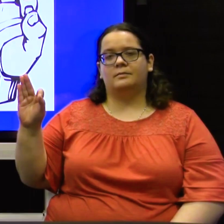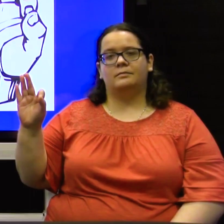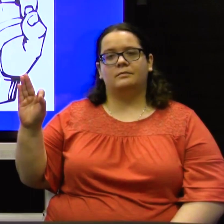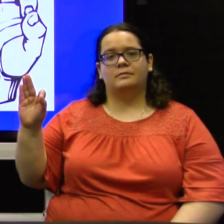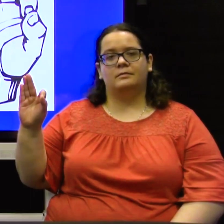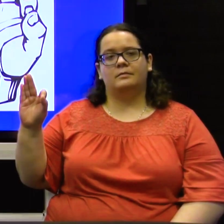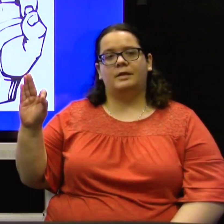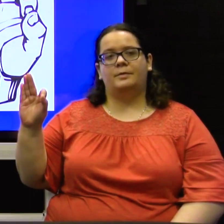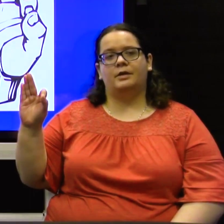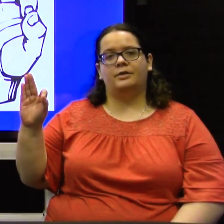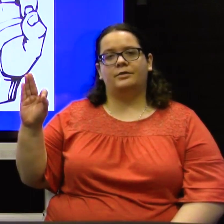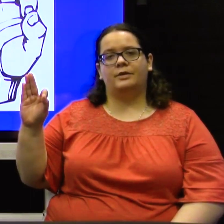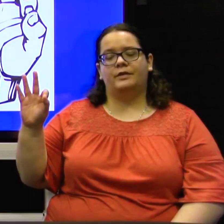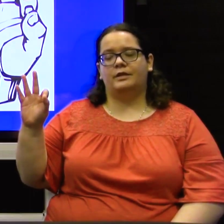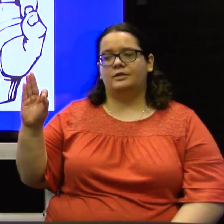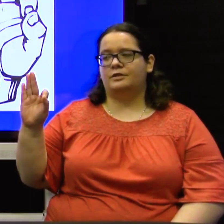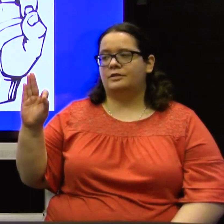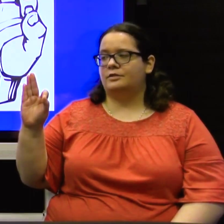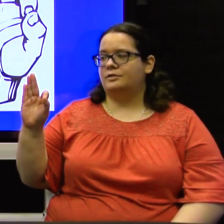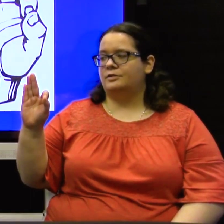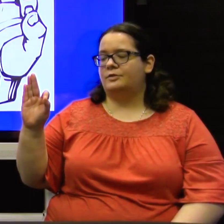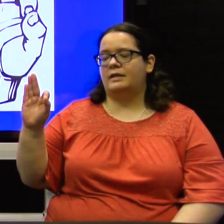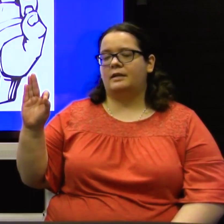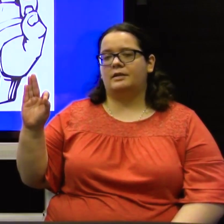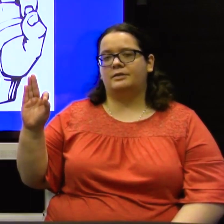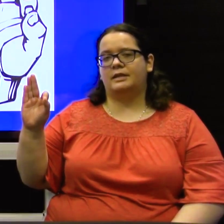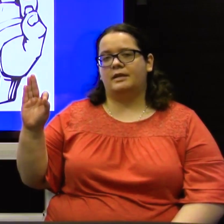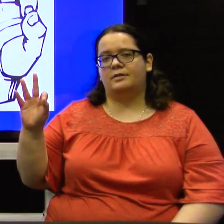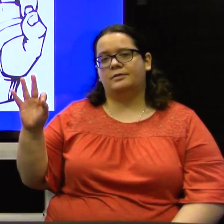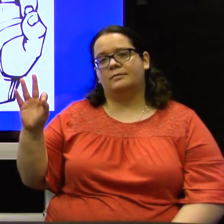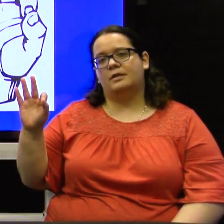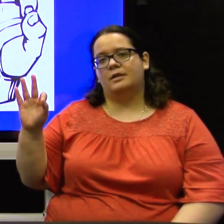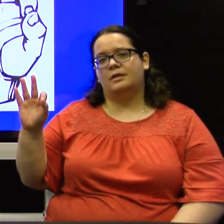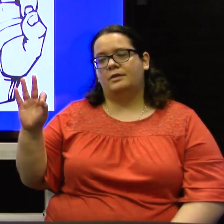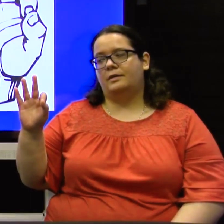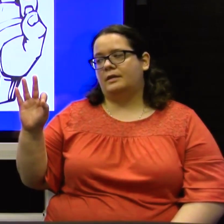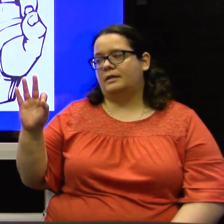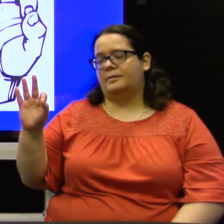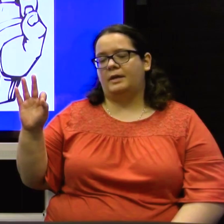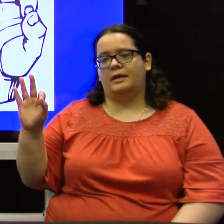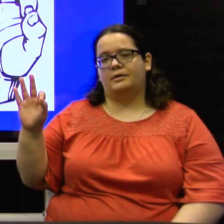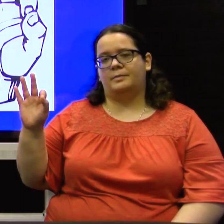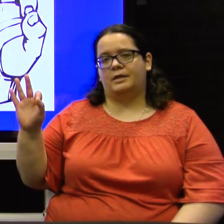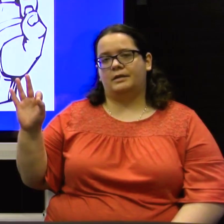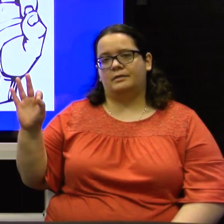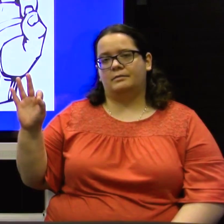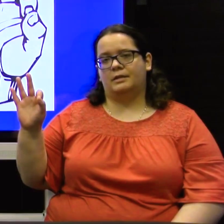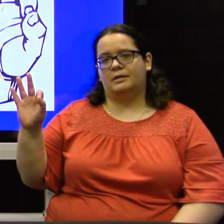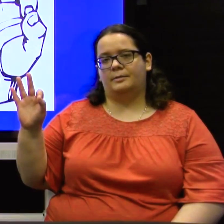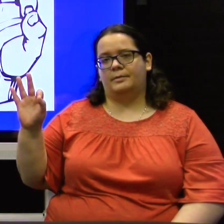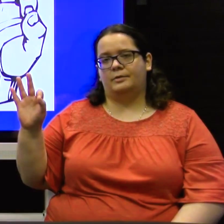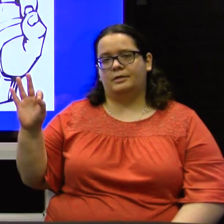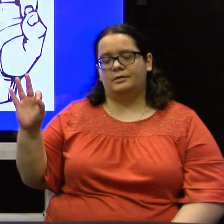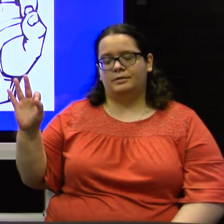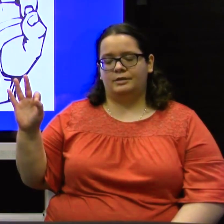keep your other three fingers straight and close together. You can let them hang out apart a little bit more too.